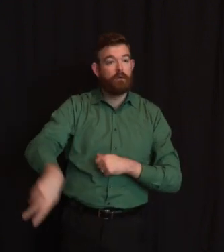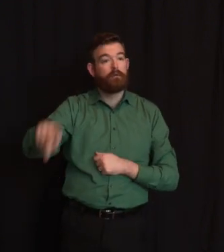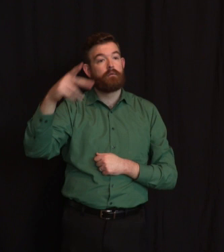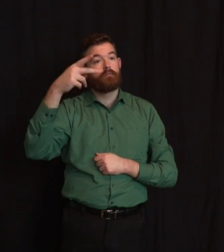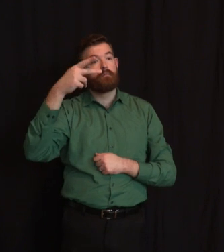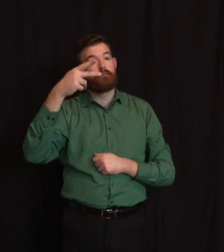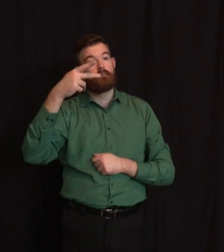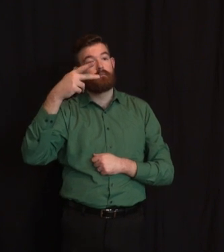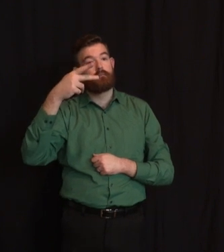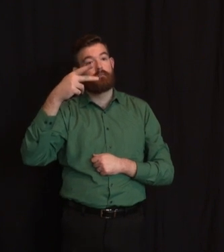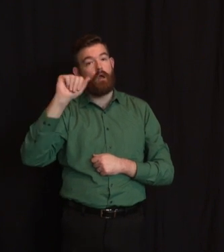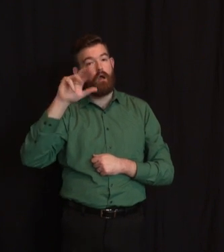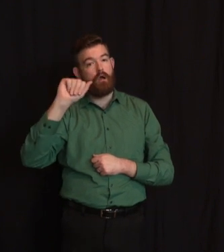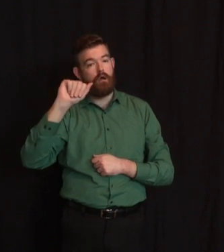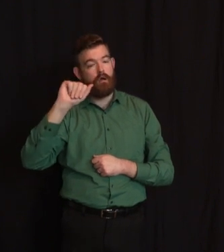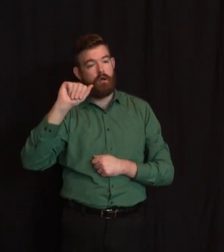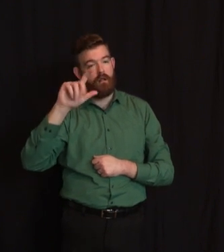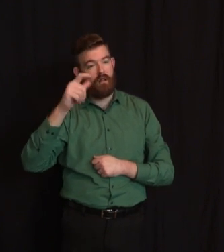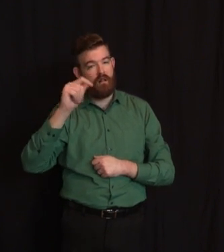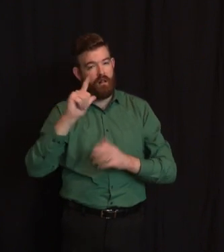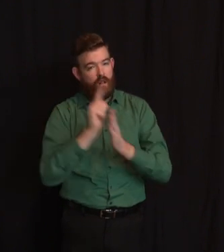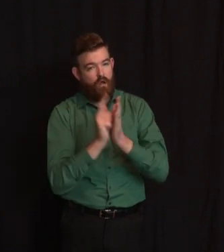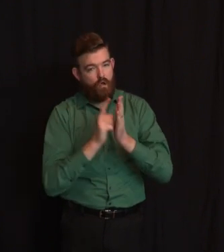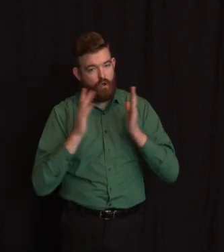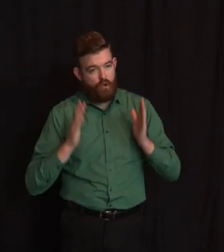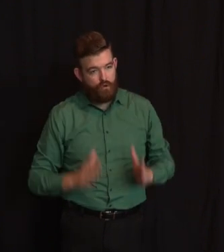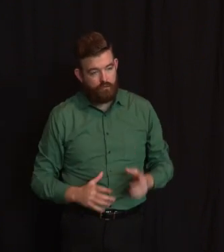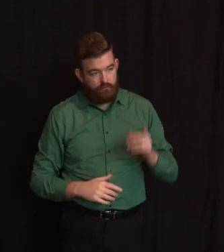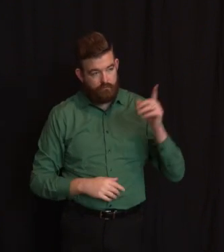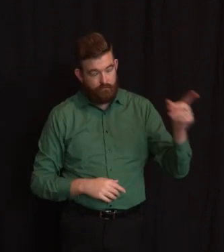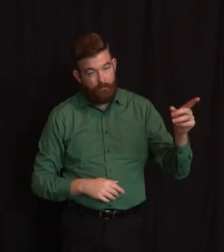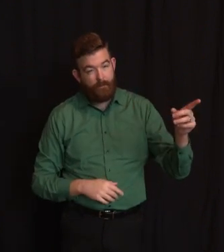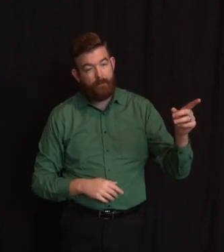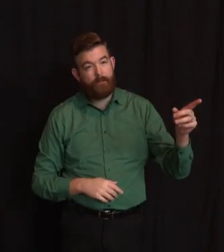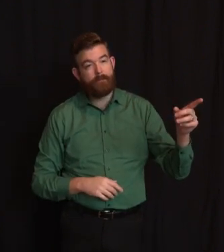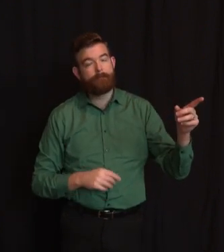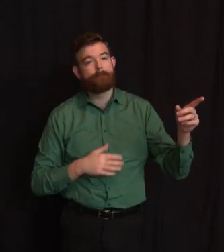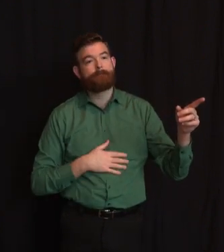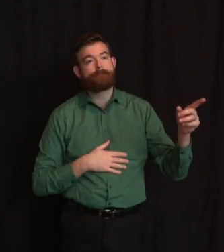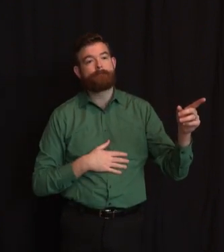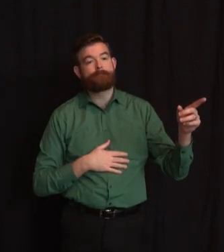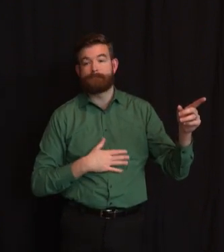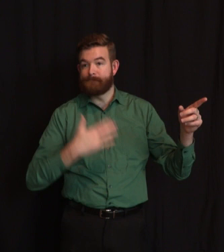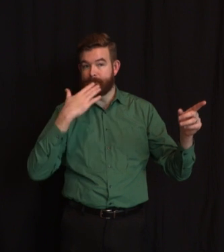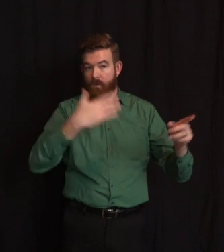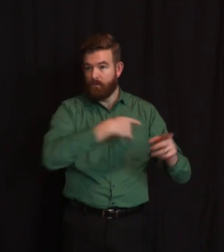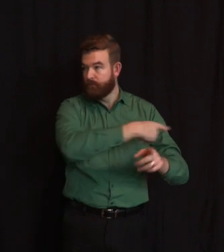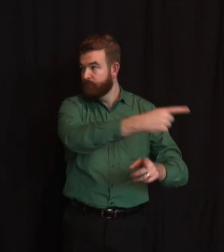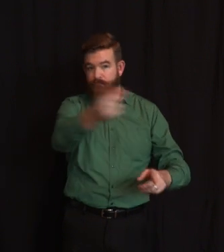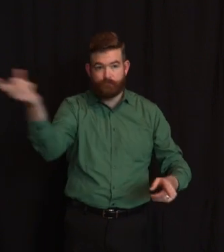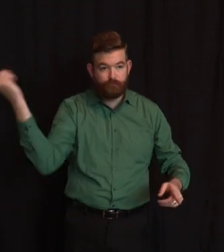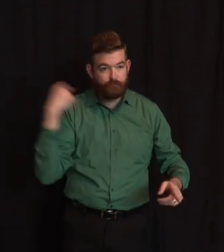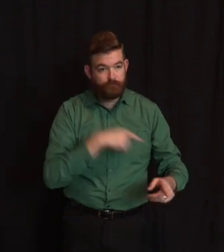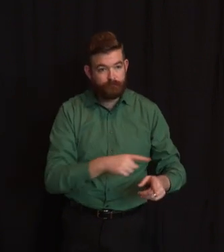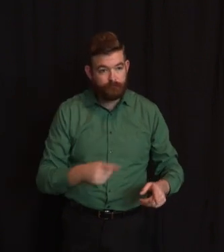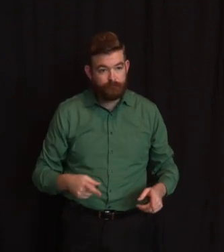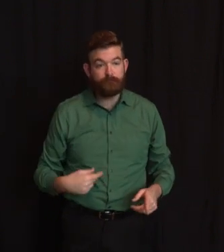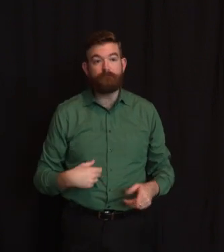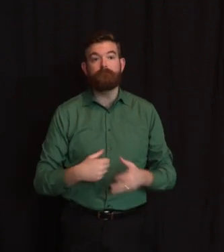You'll forgive us here. This literally happened to me earlier today. I will show you exactly what I tried to do in my office. So I don't,